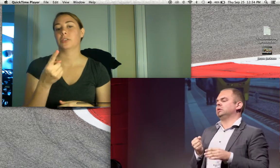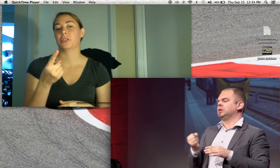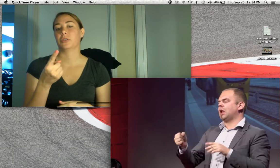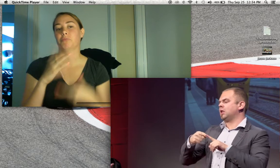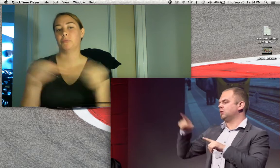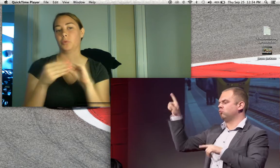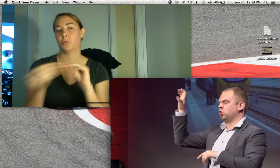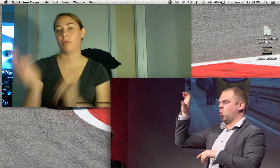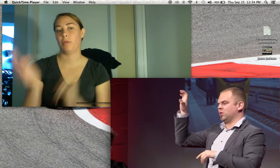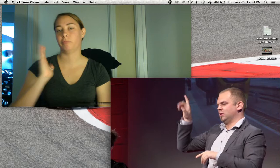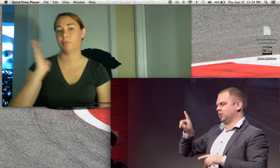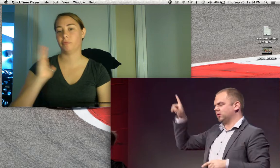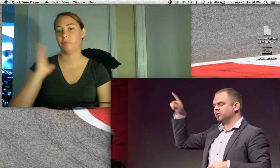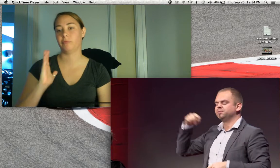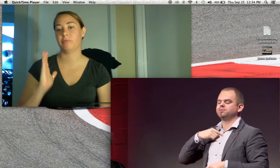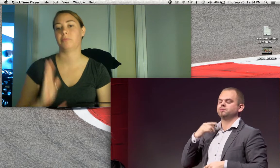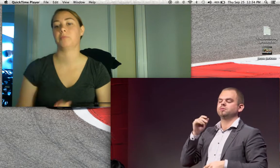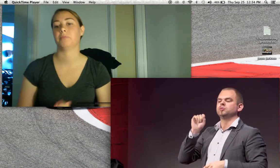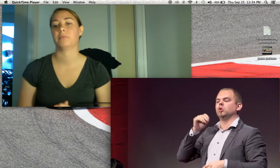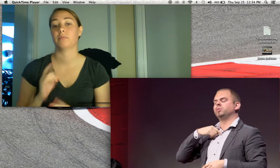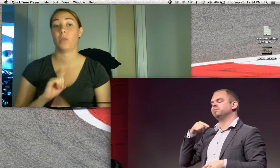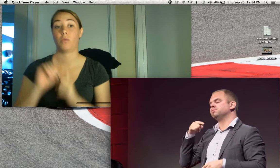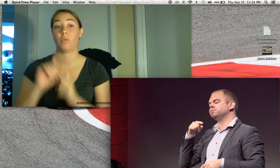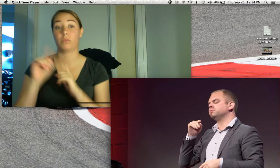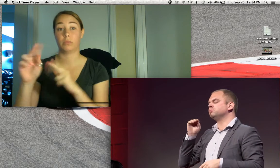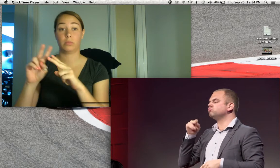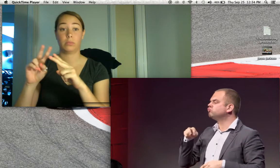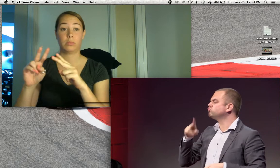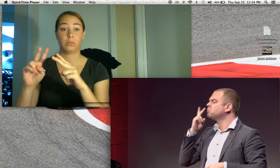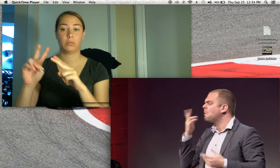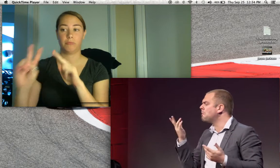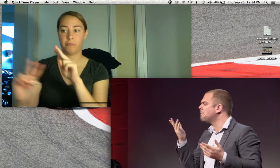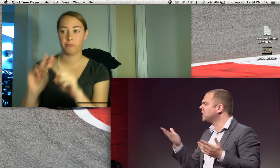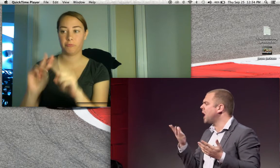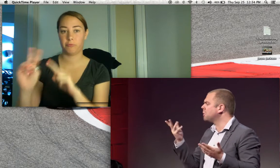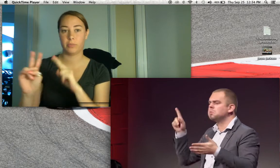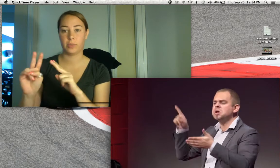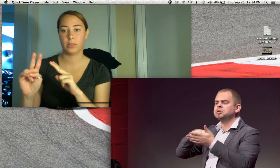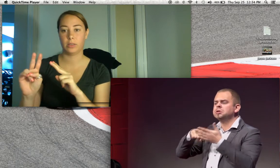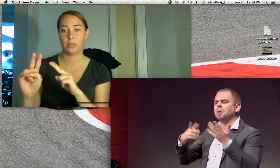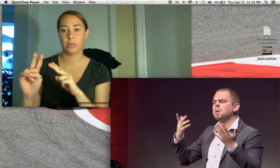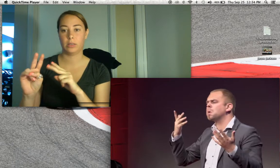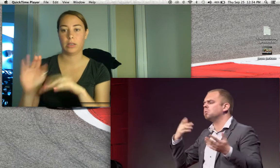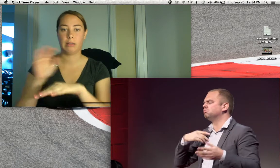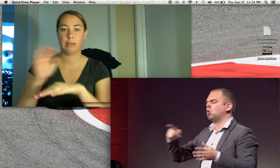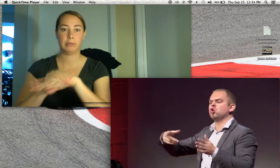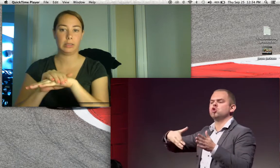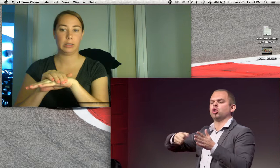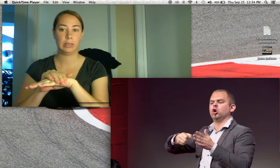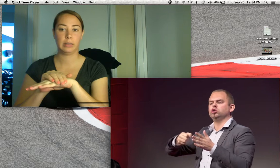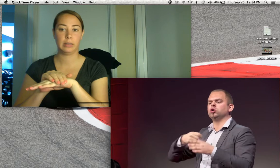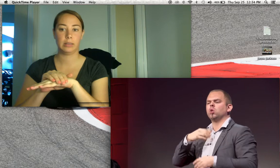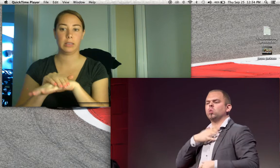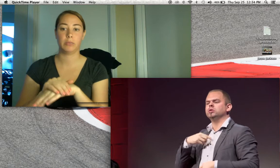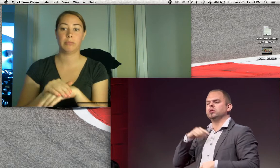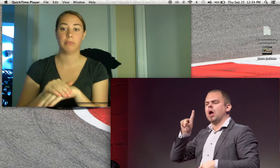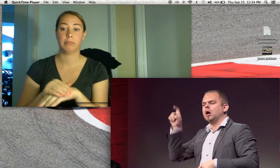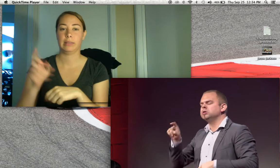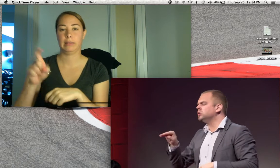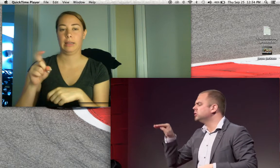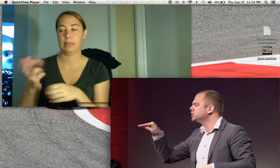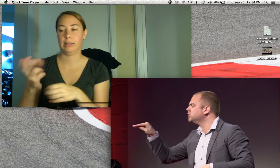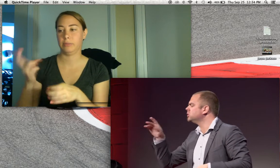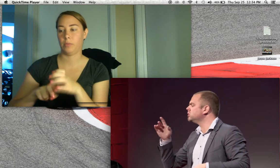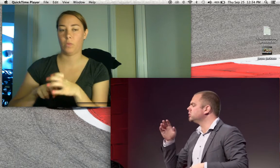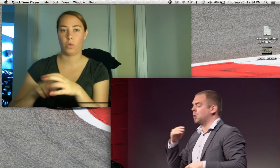in the morning. So, arrived at about 9-ish and I wanted to go to Groningen from Skidmore. But the train appeared to be cancelled and I